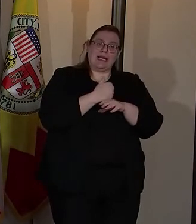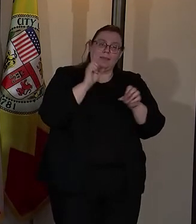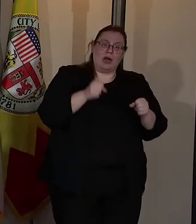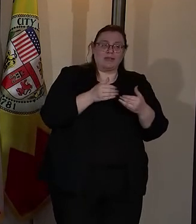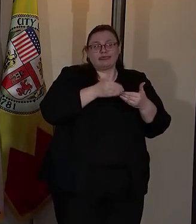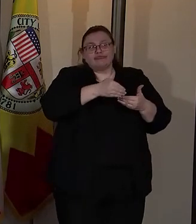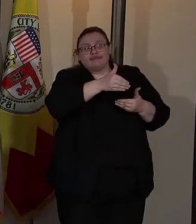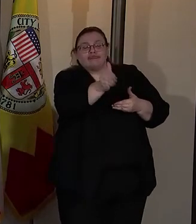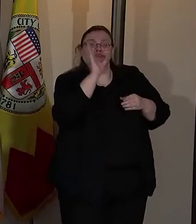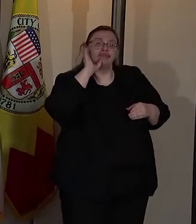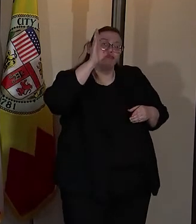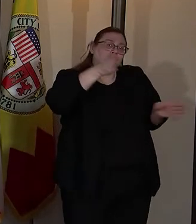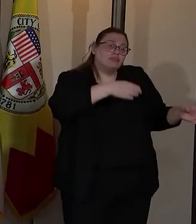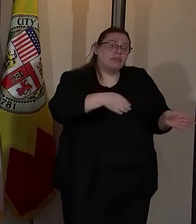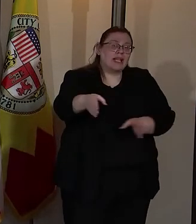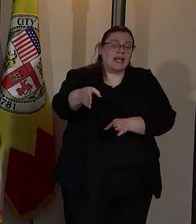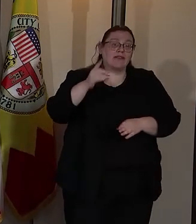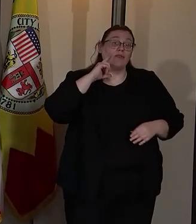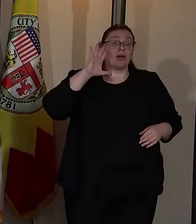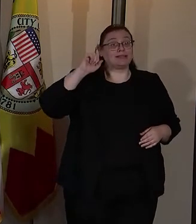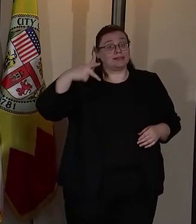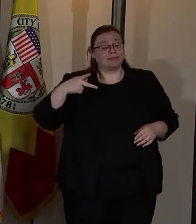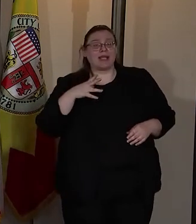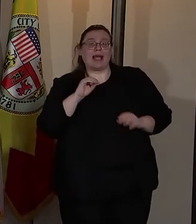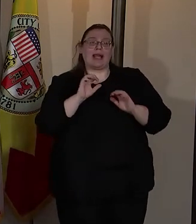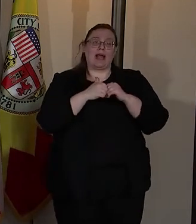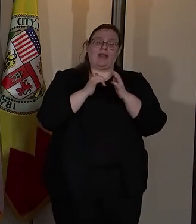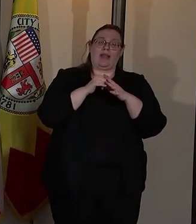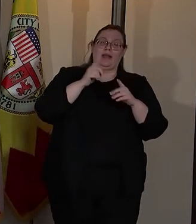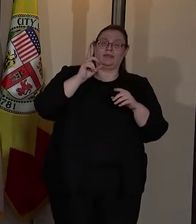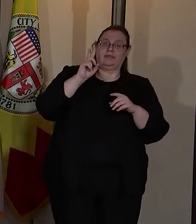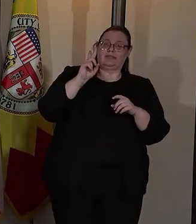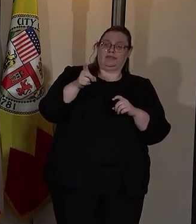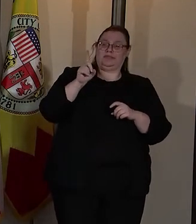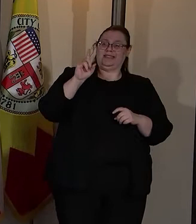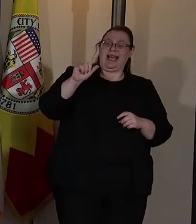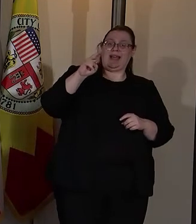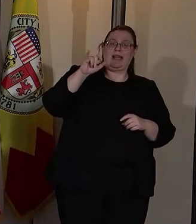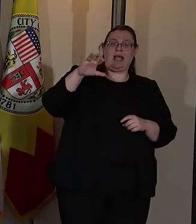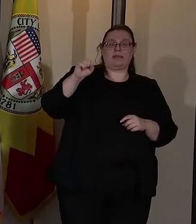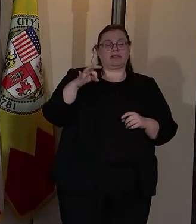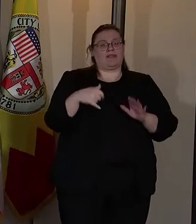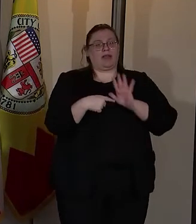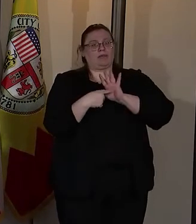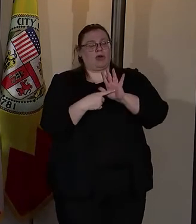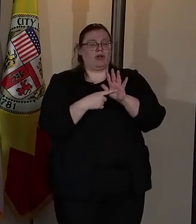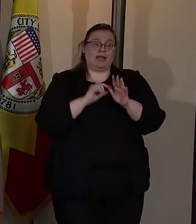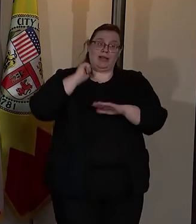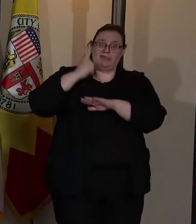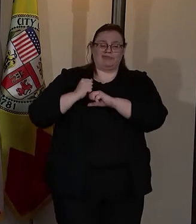future of not only the CSP program, but how the powerful dynamics of this model can be institutionalized across all aspects of the department.